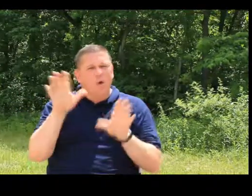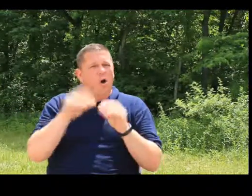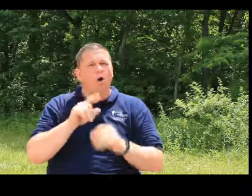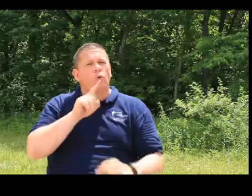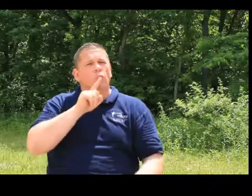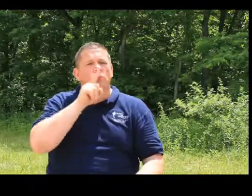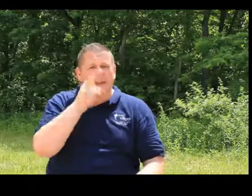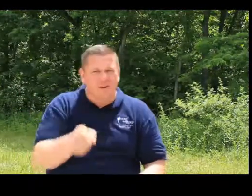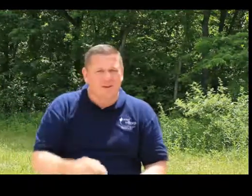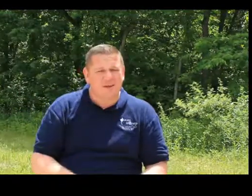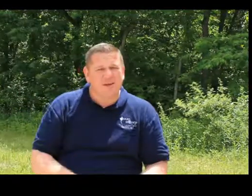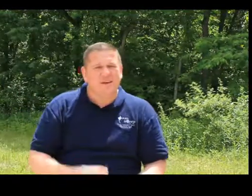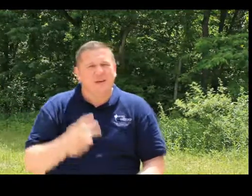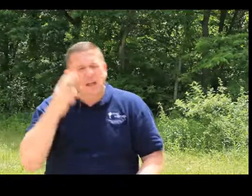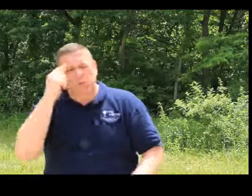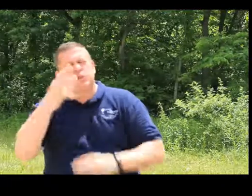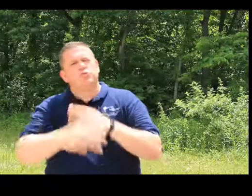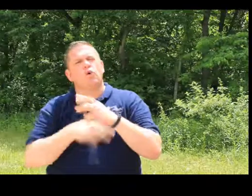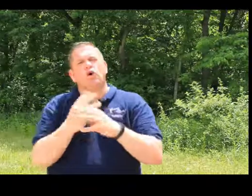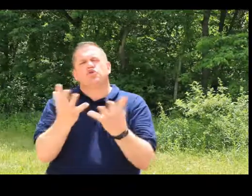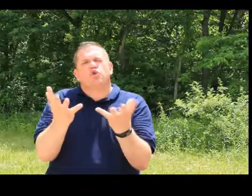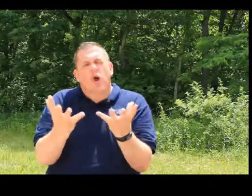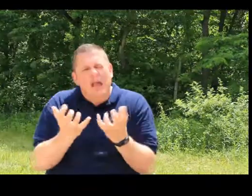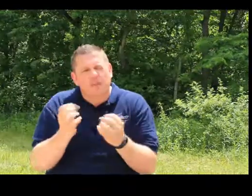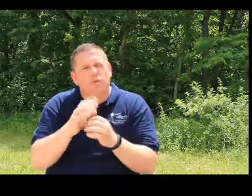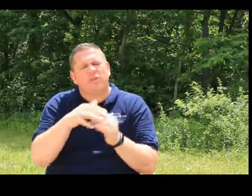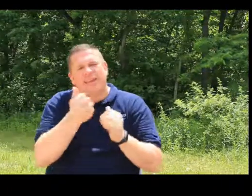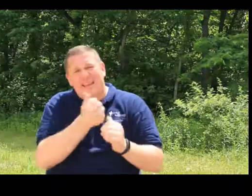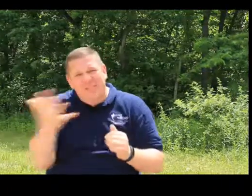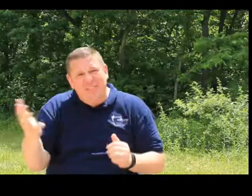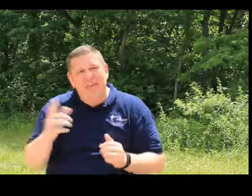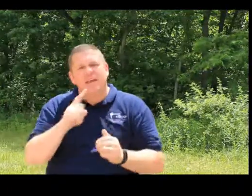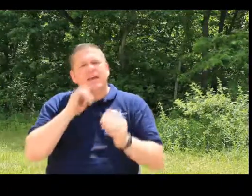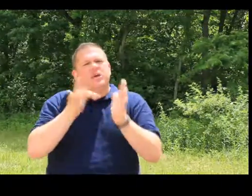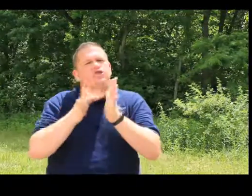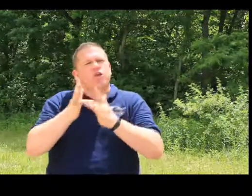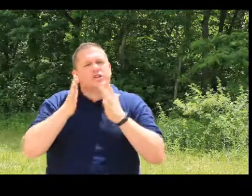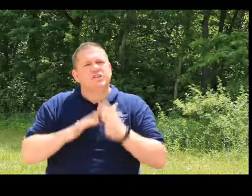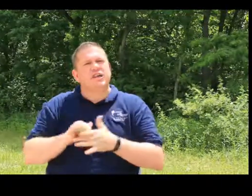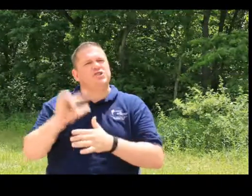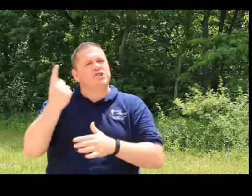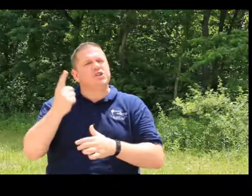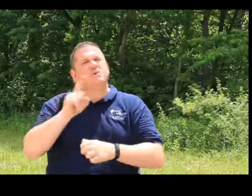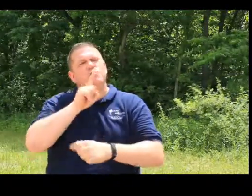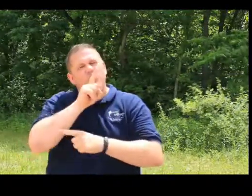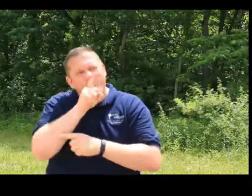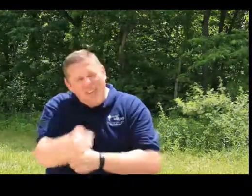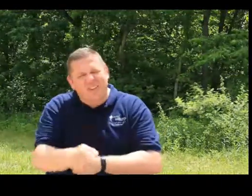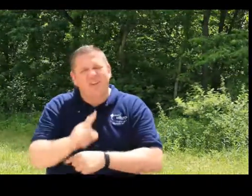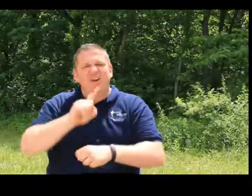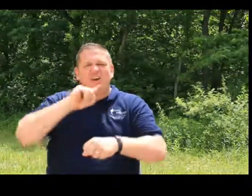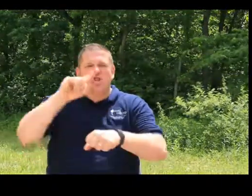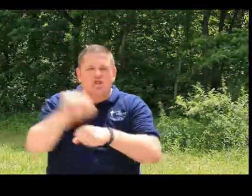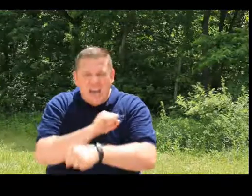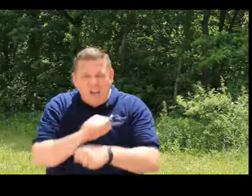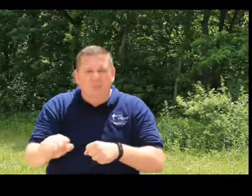longer real. You know what this world is craving more than anything? It's Christians that'll just be real, genuine,